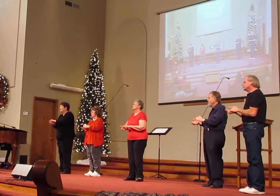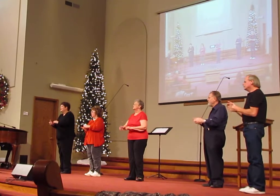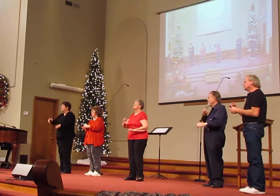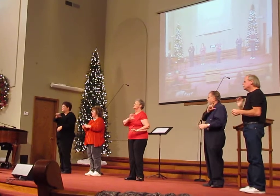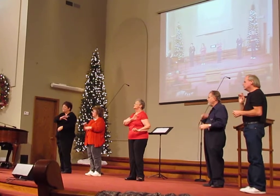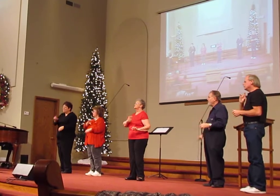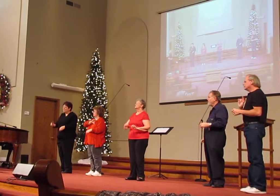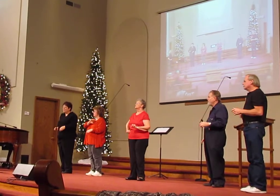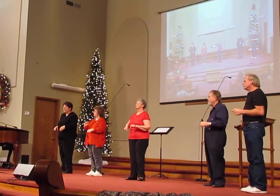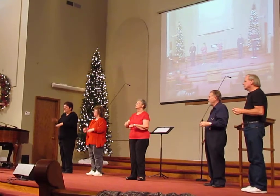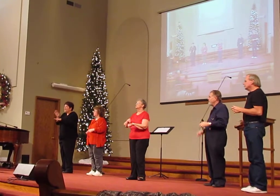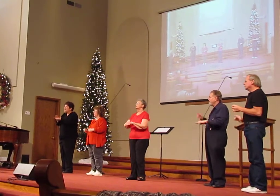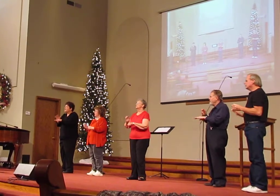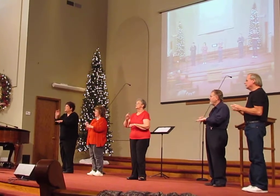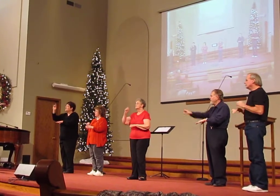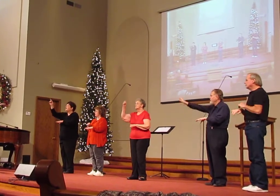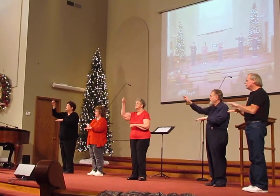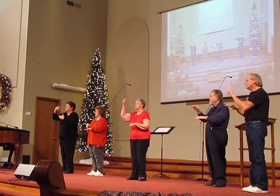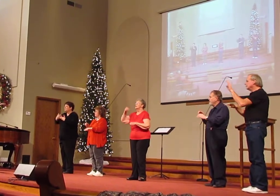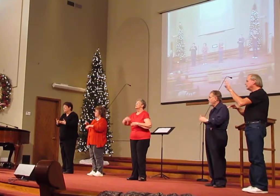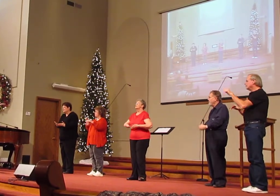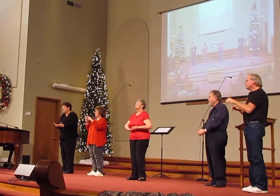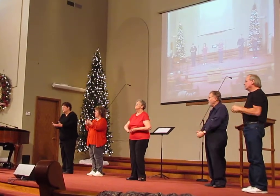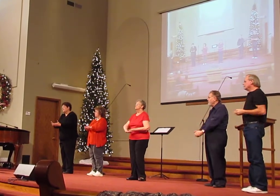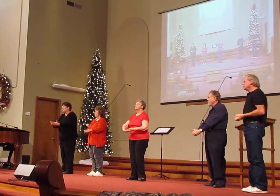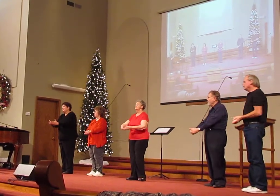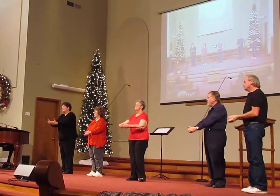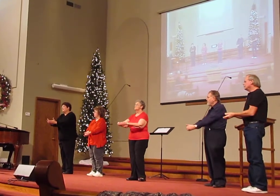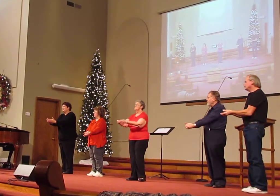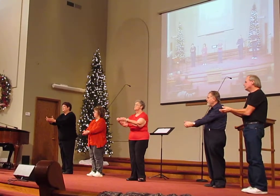Jesus, Lord of thy birth,